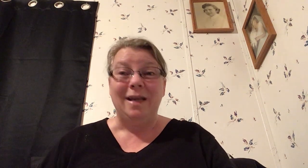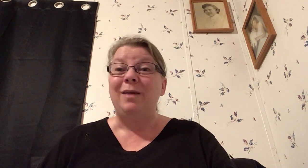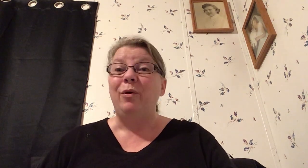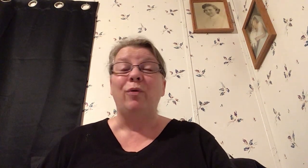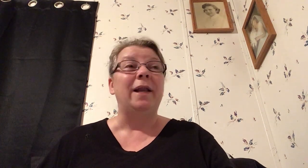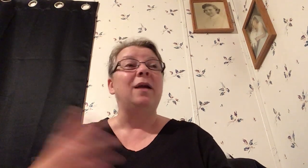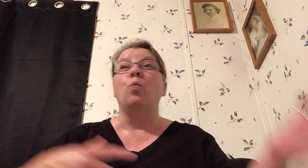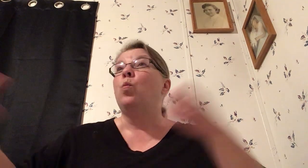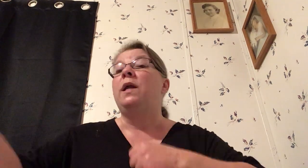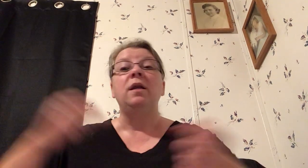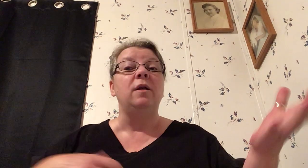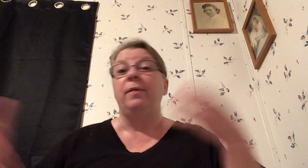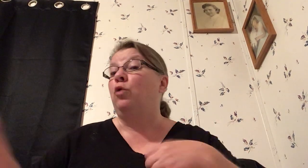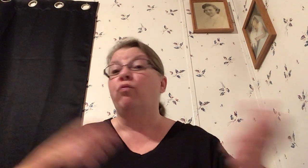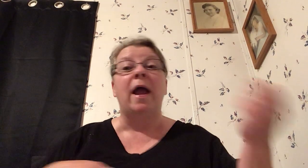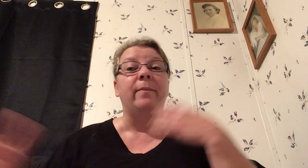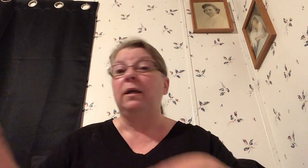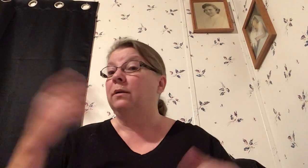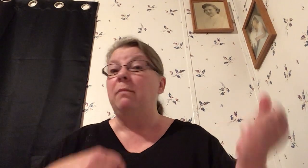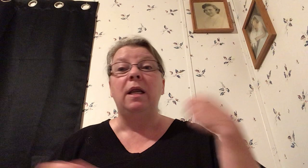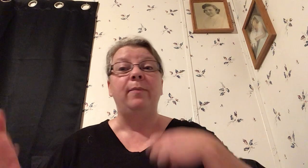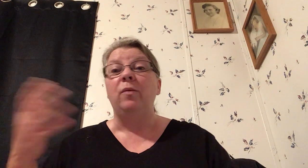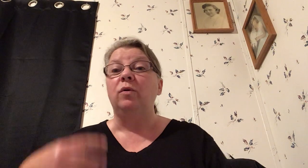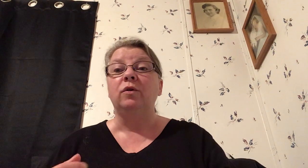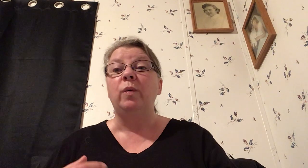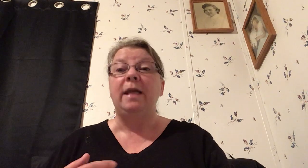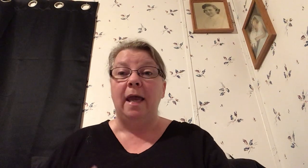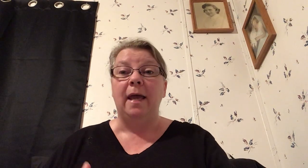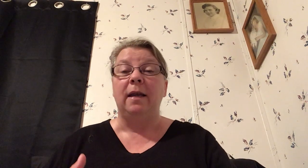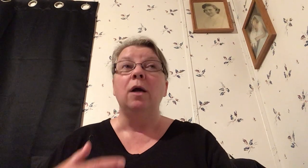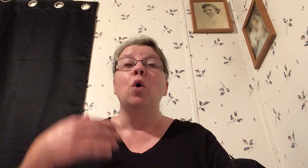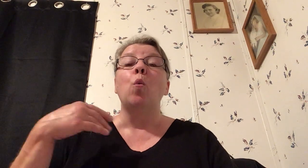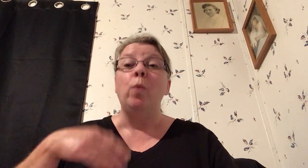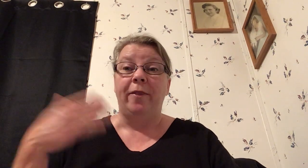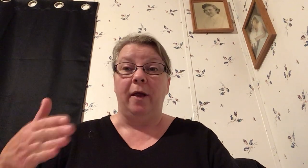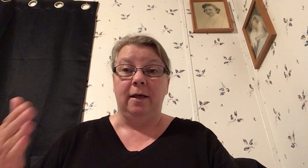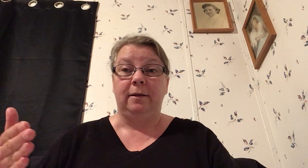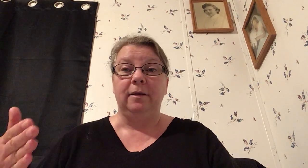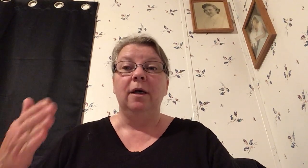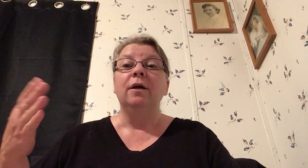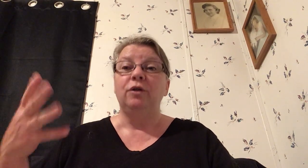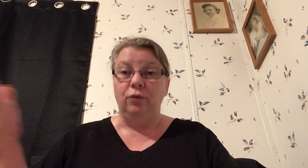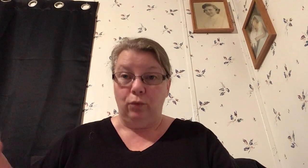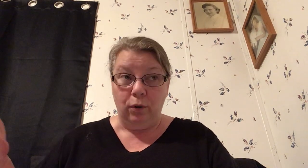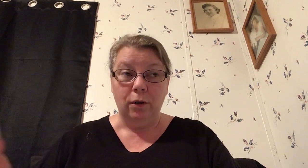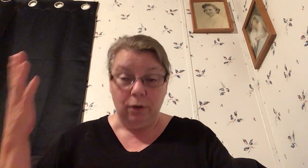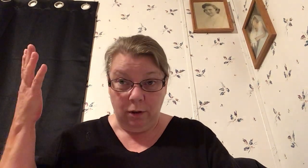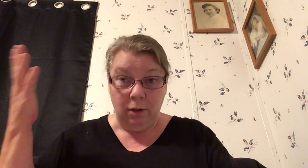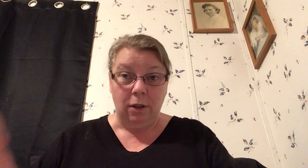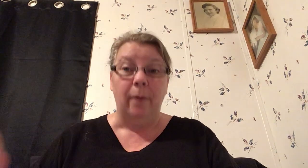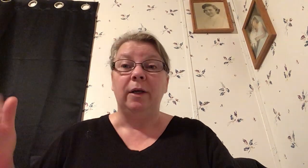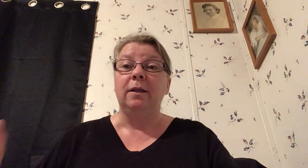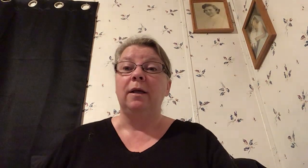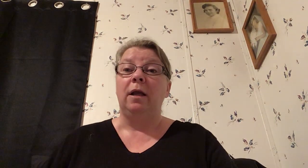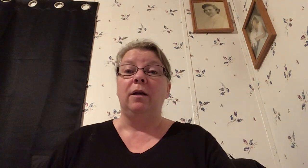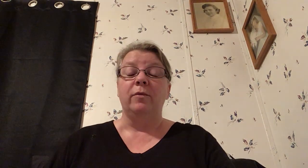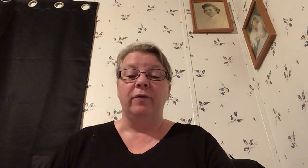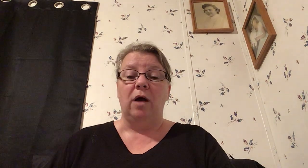need to be ready and we need to be grabbing as many people as we can with us to come into the kingdom of God